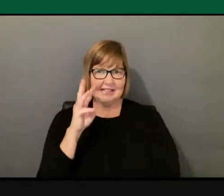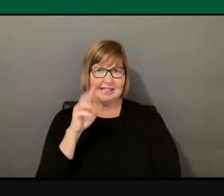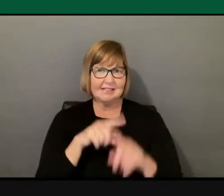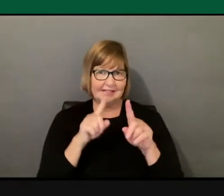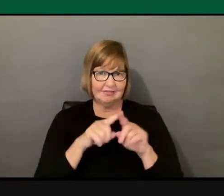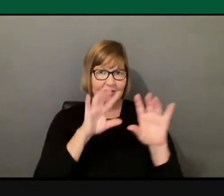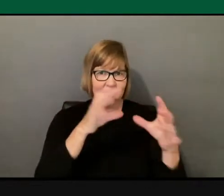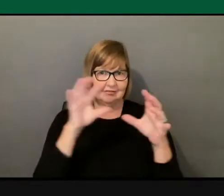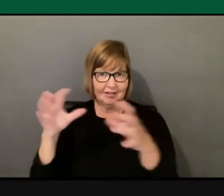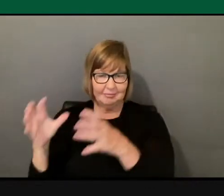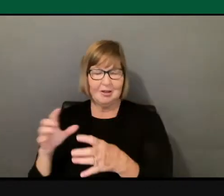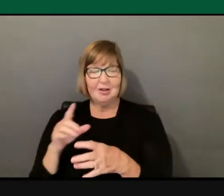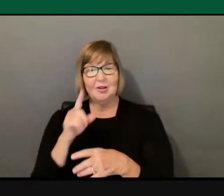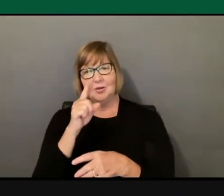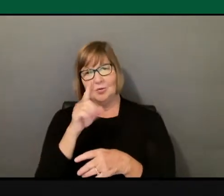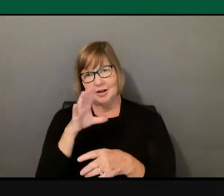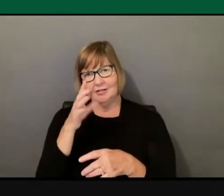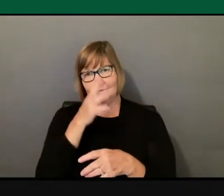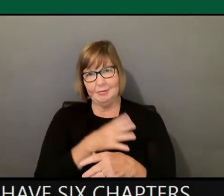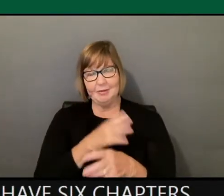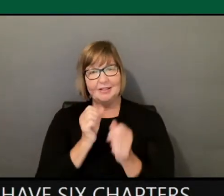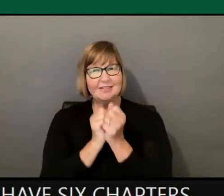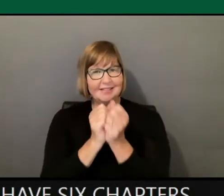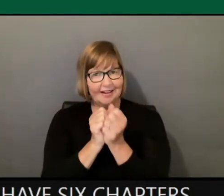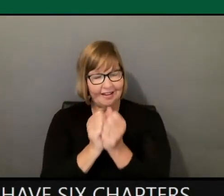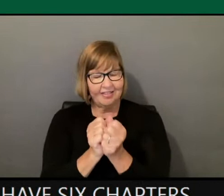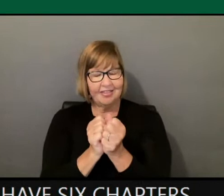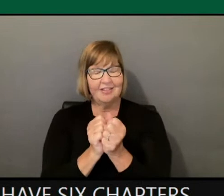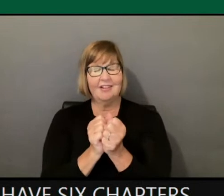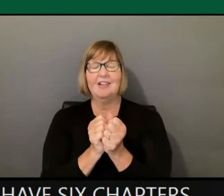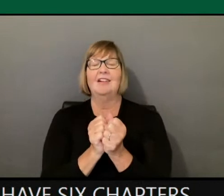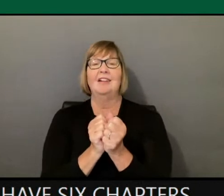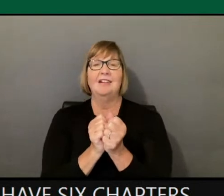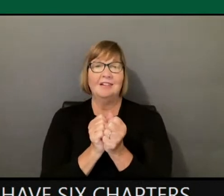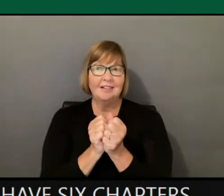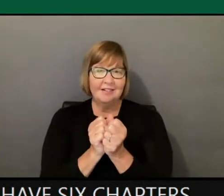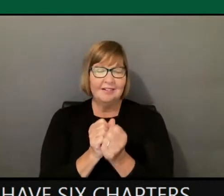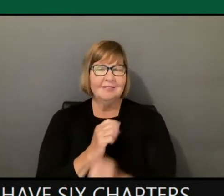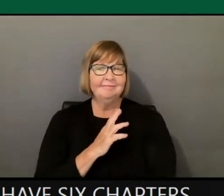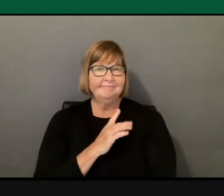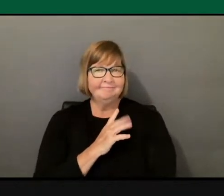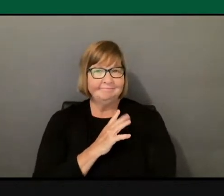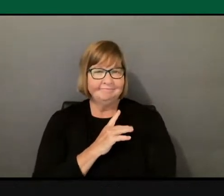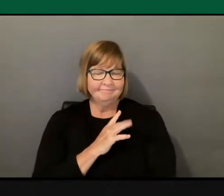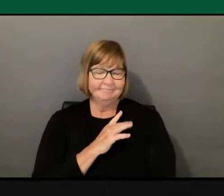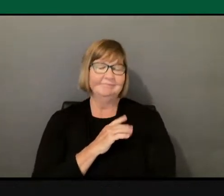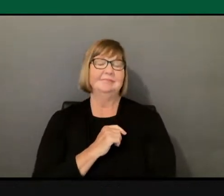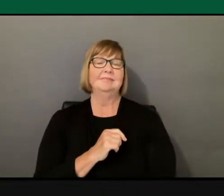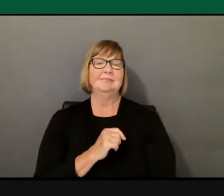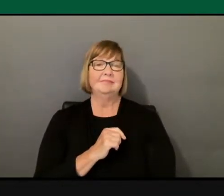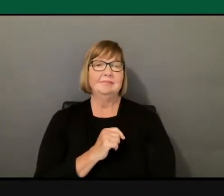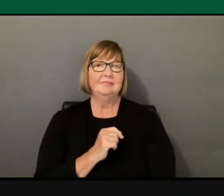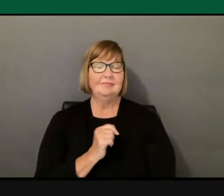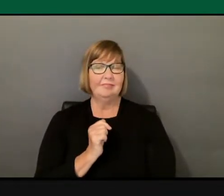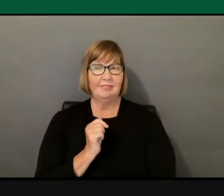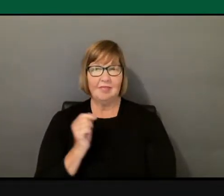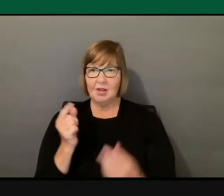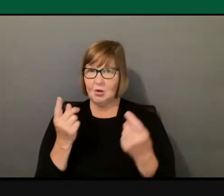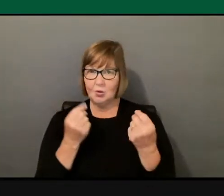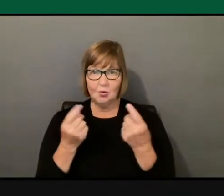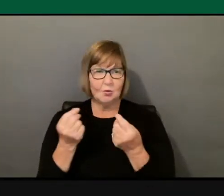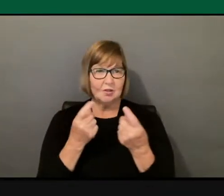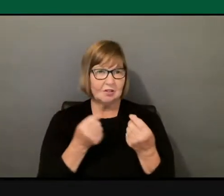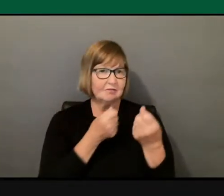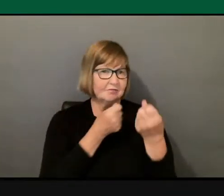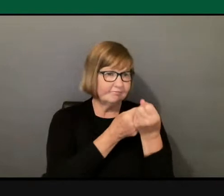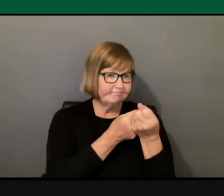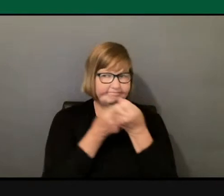100 women together. And so what we do, and we support each